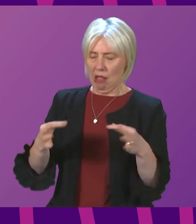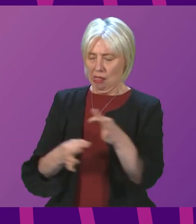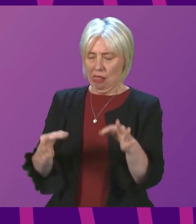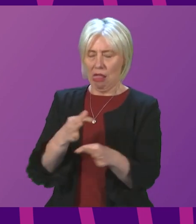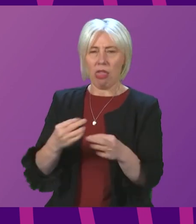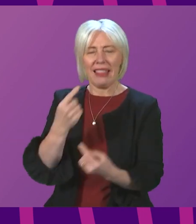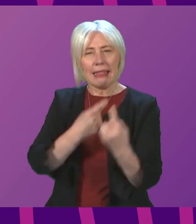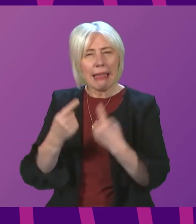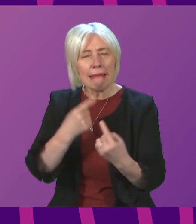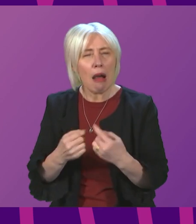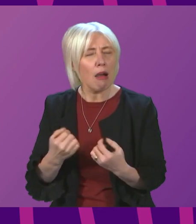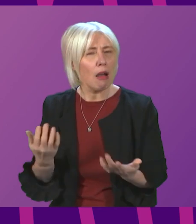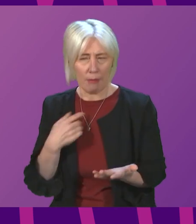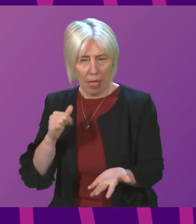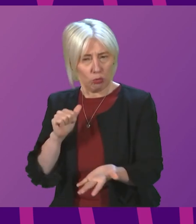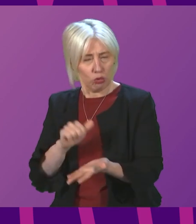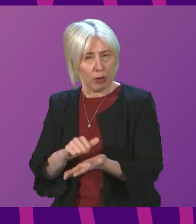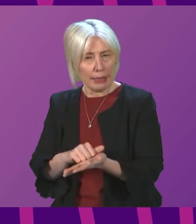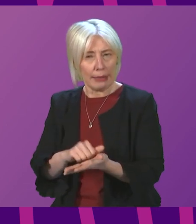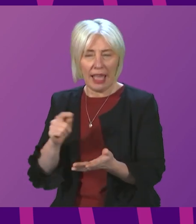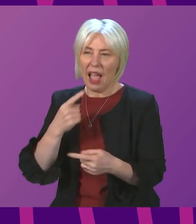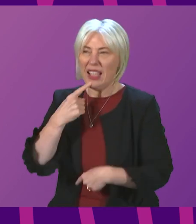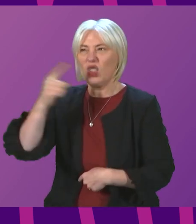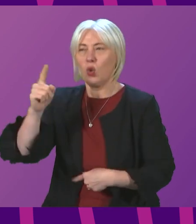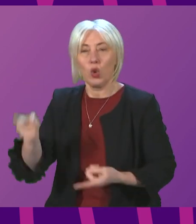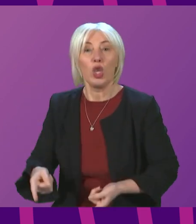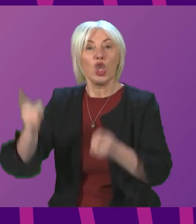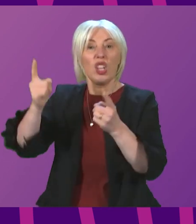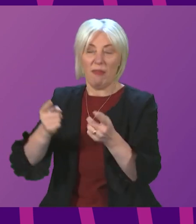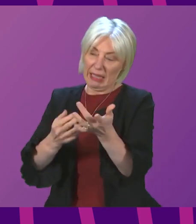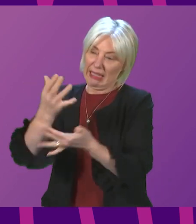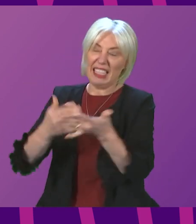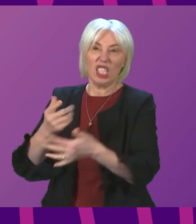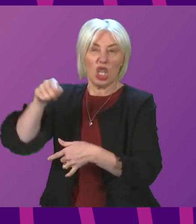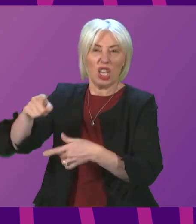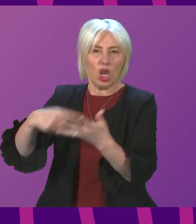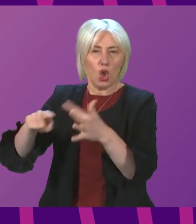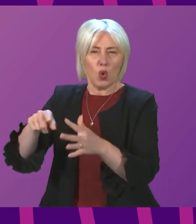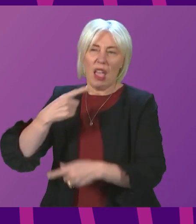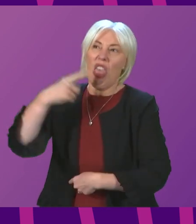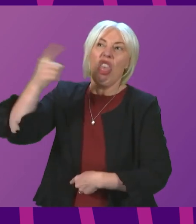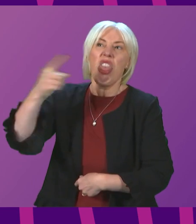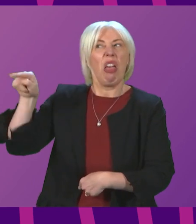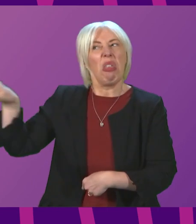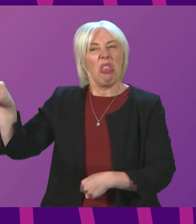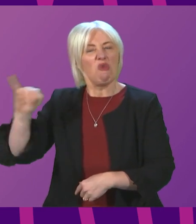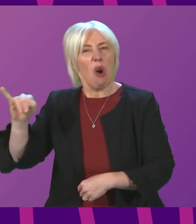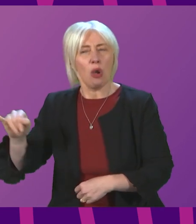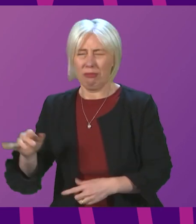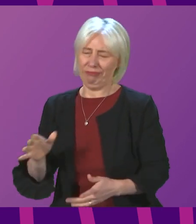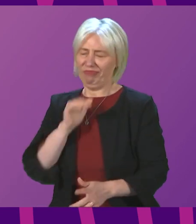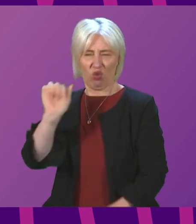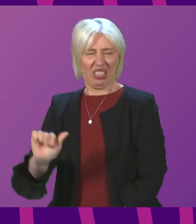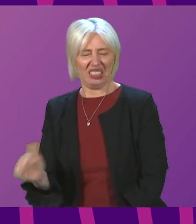and reporting to the chief statistician, I think it was uncalled for. And